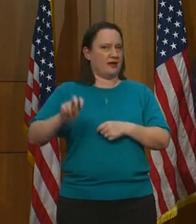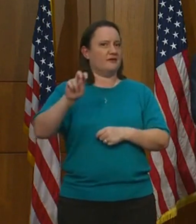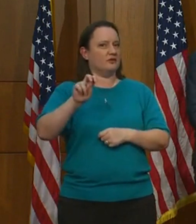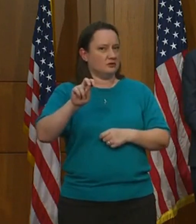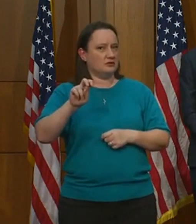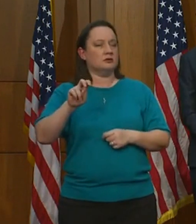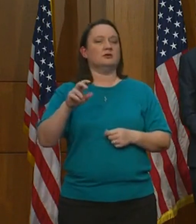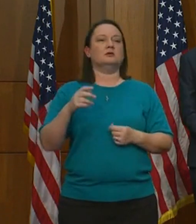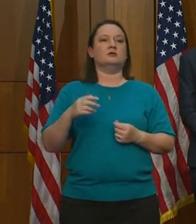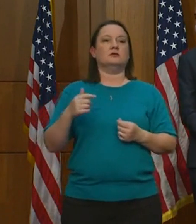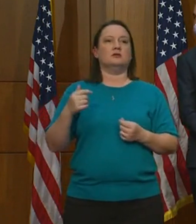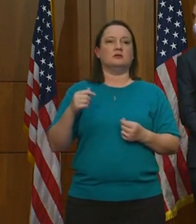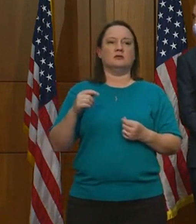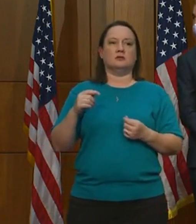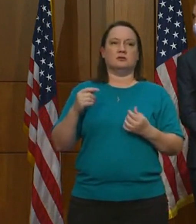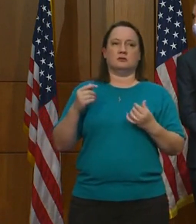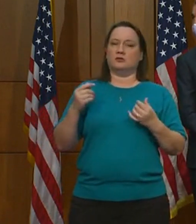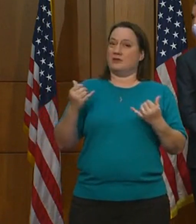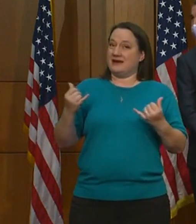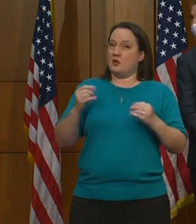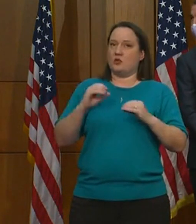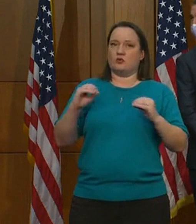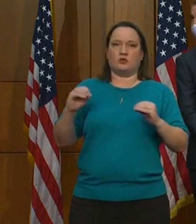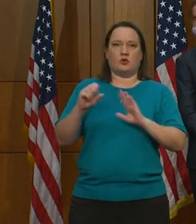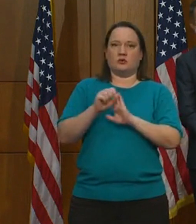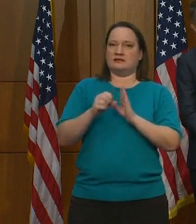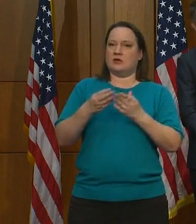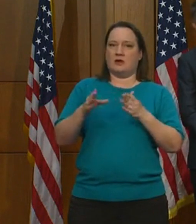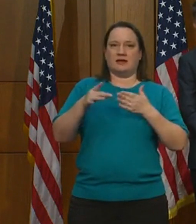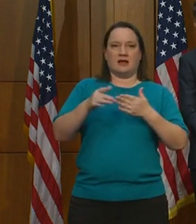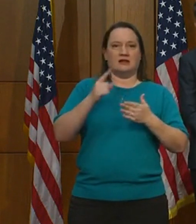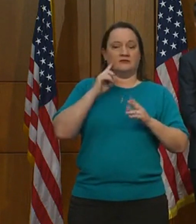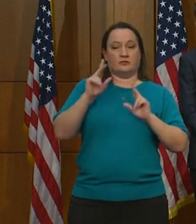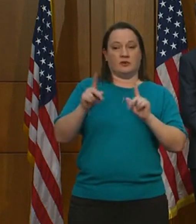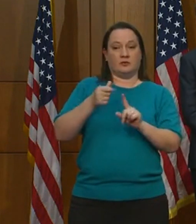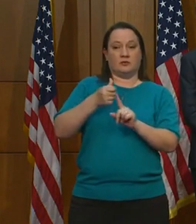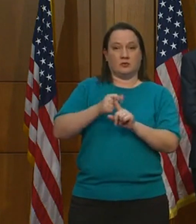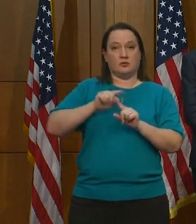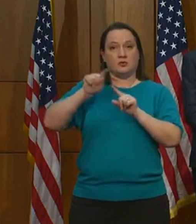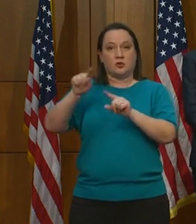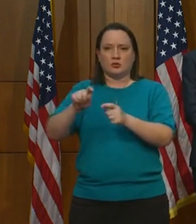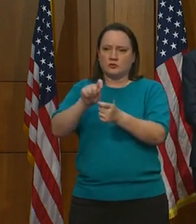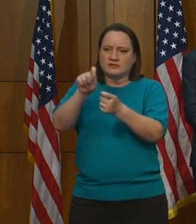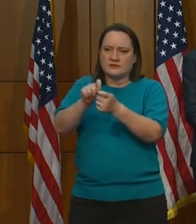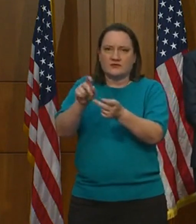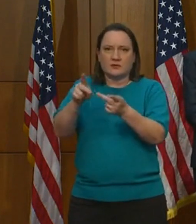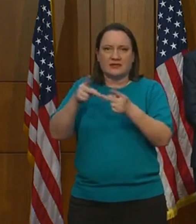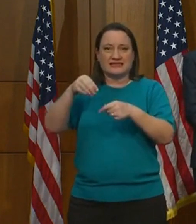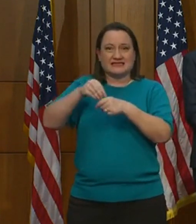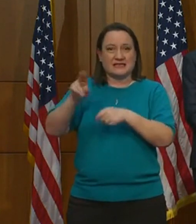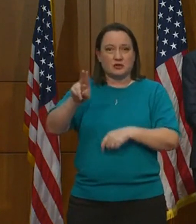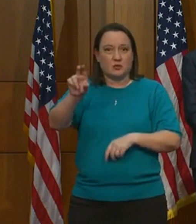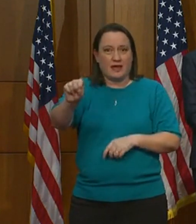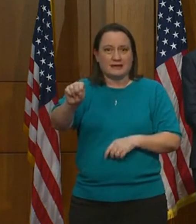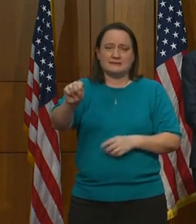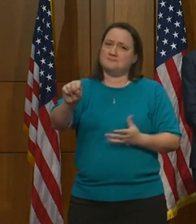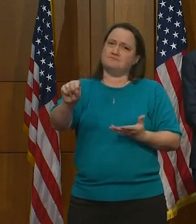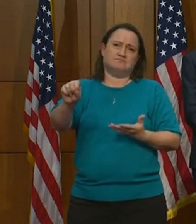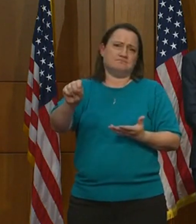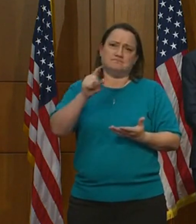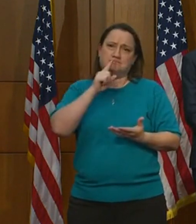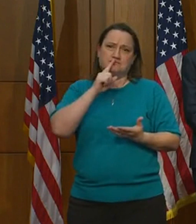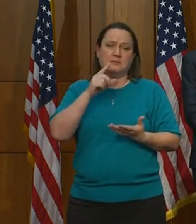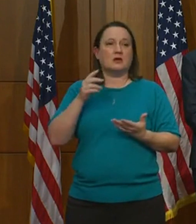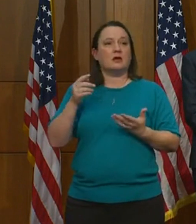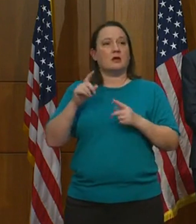guidance for individuals who have traveled to certain places domestically. You can find that